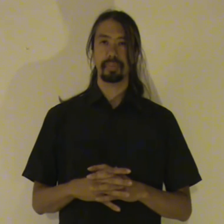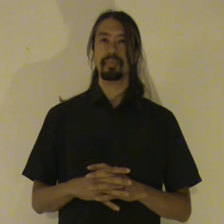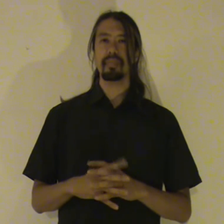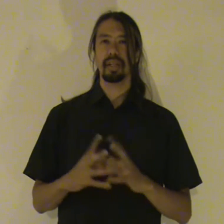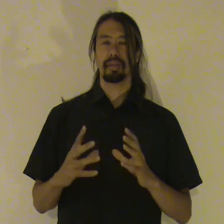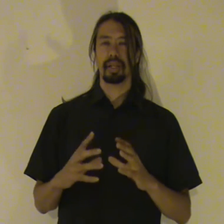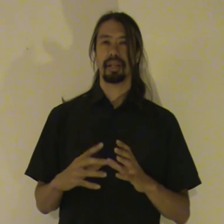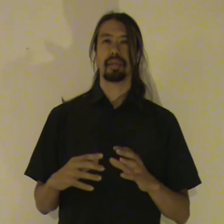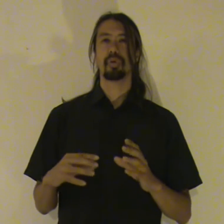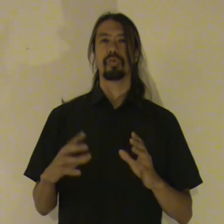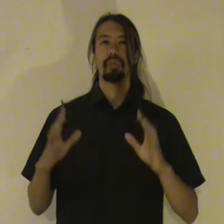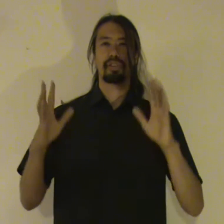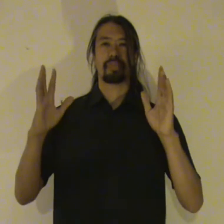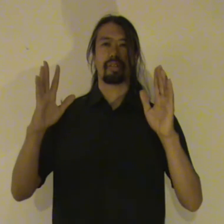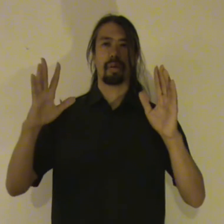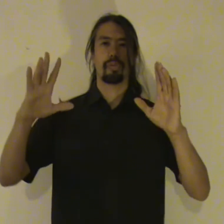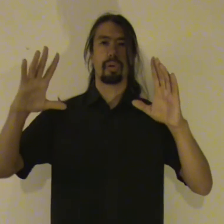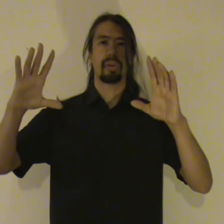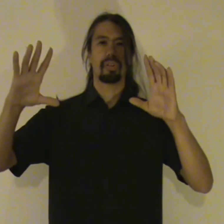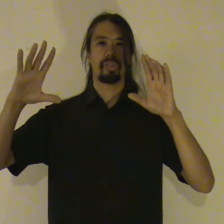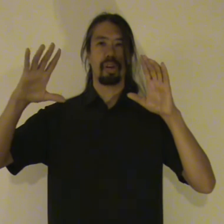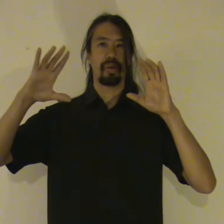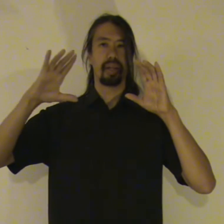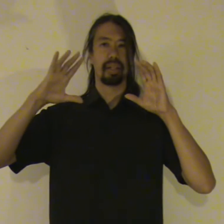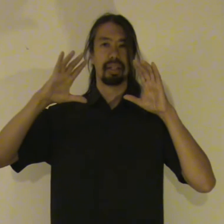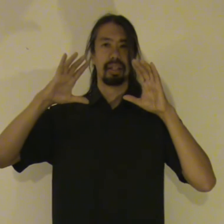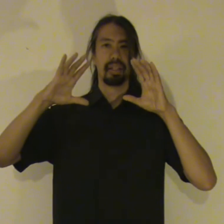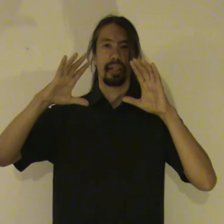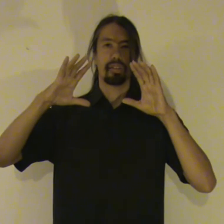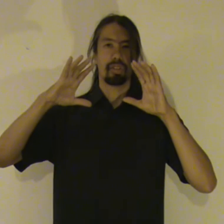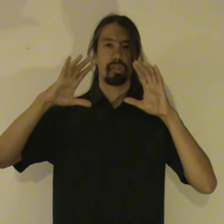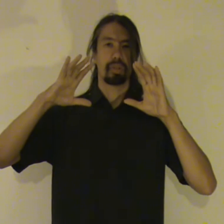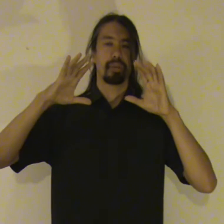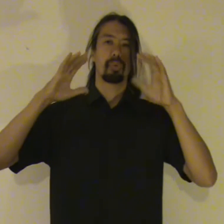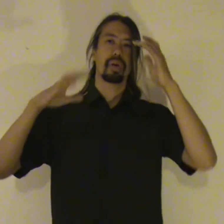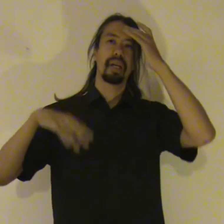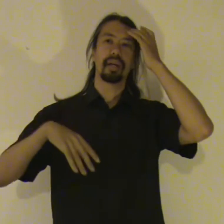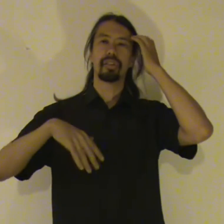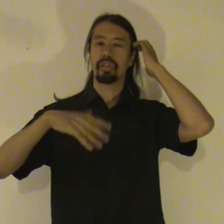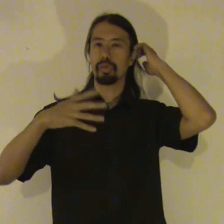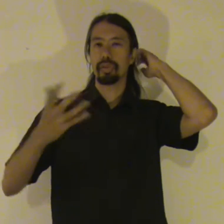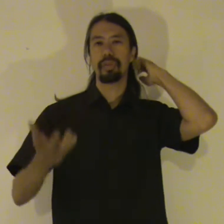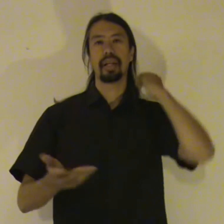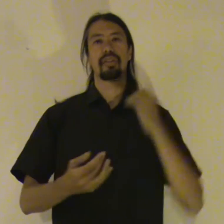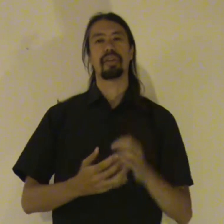A little bit like in a movie. When something is out of focus. And slowly it starts to become more clear. starts to reveal itself.